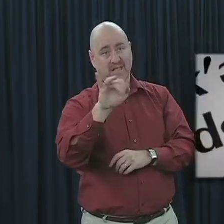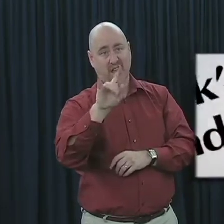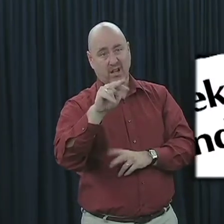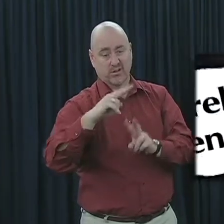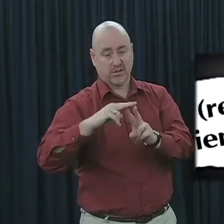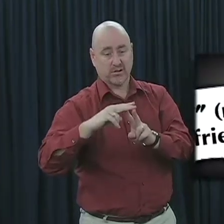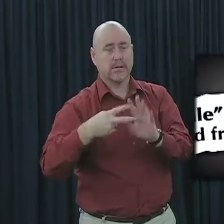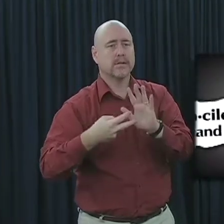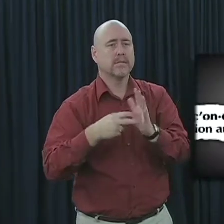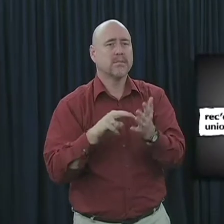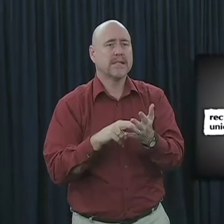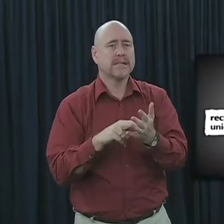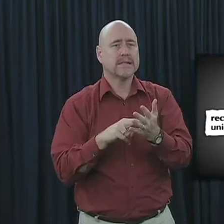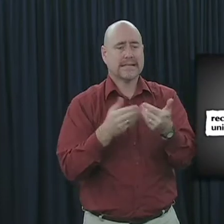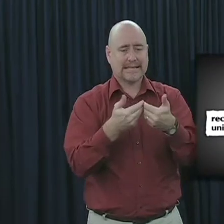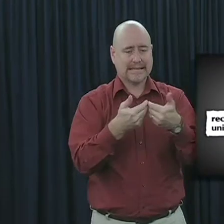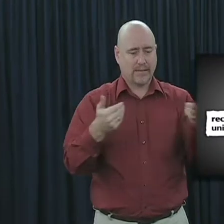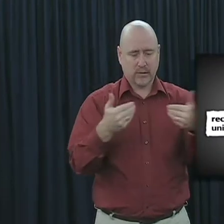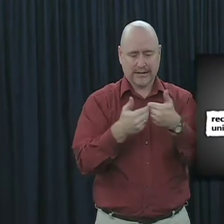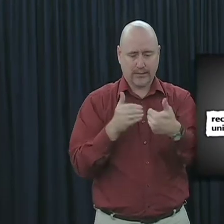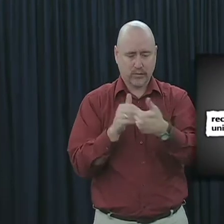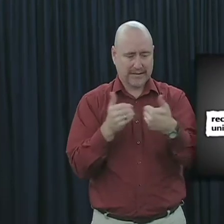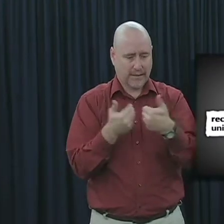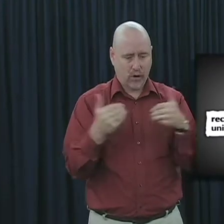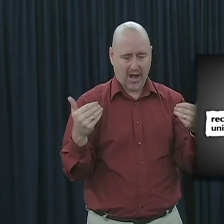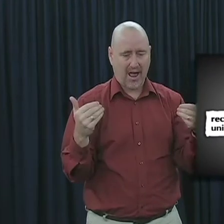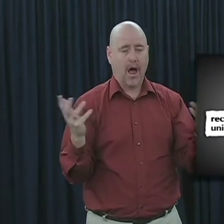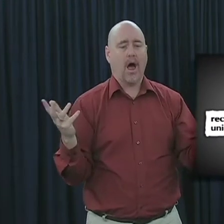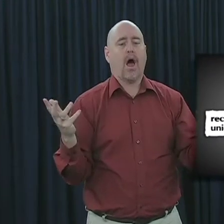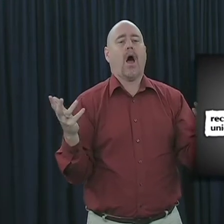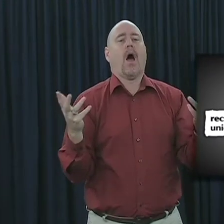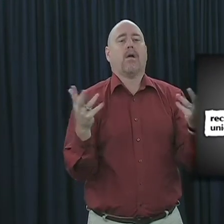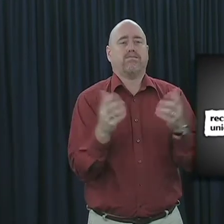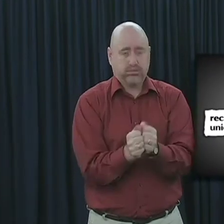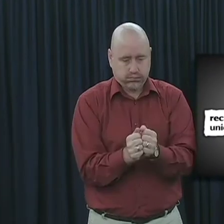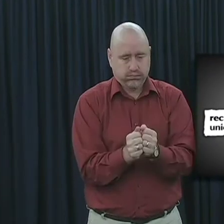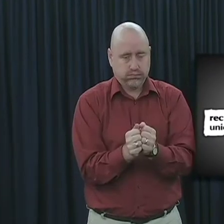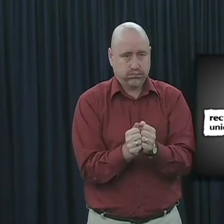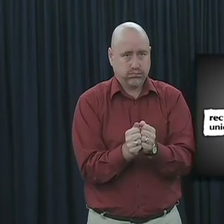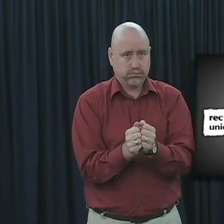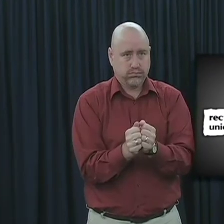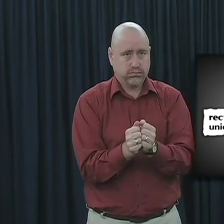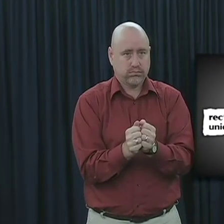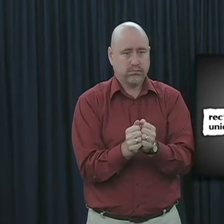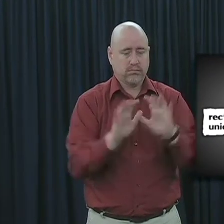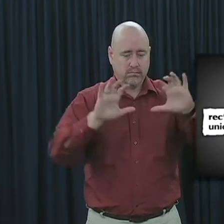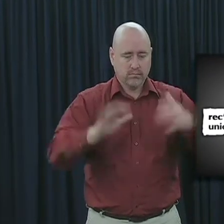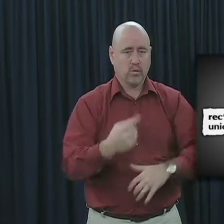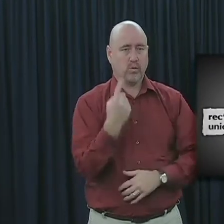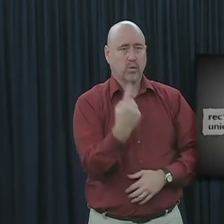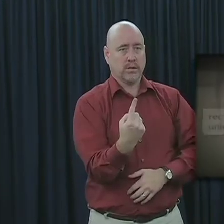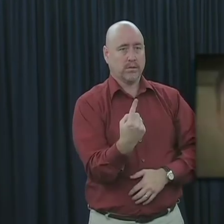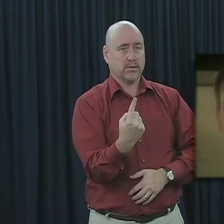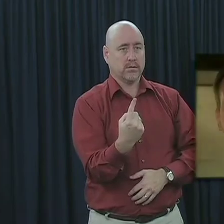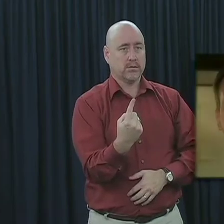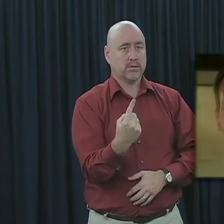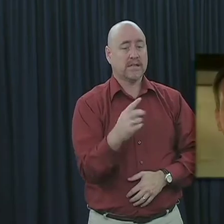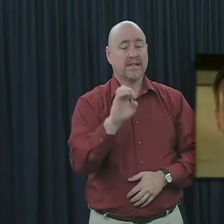refers to separate parties or factions being brought back together, being made one. In Ephesians 2, verse